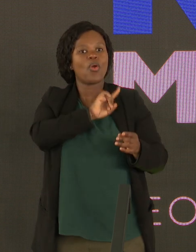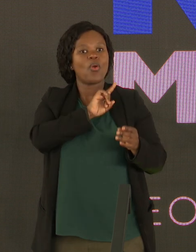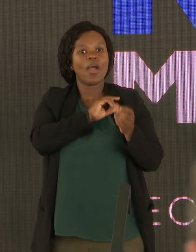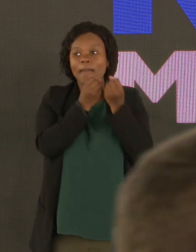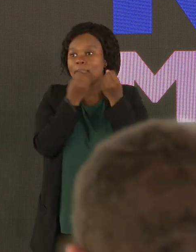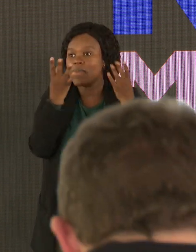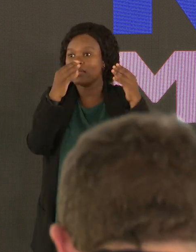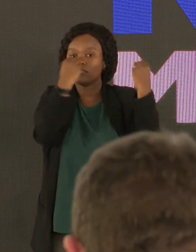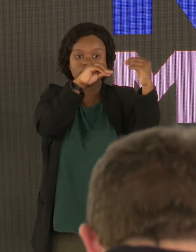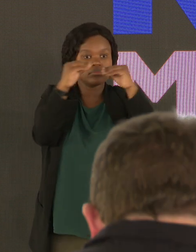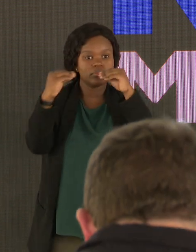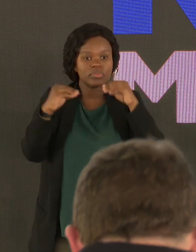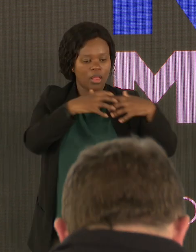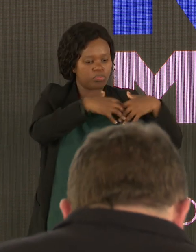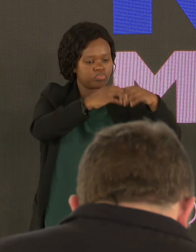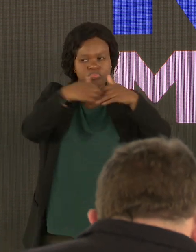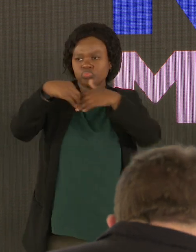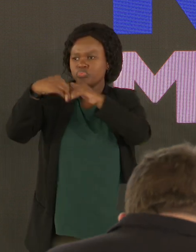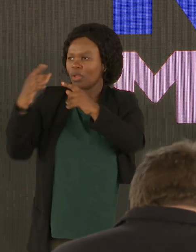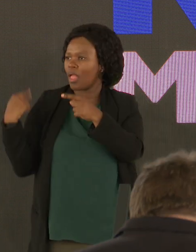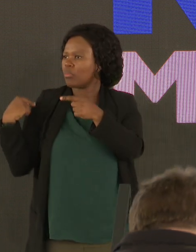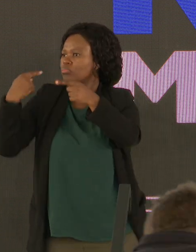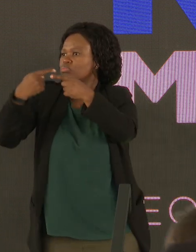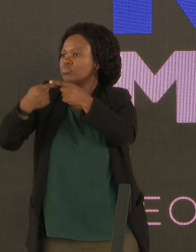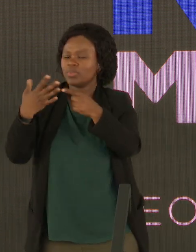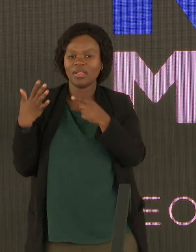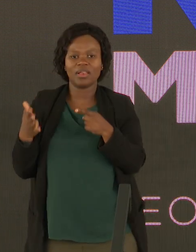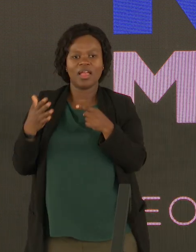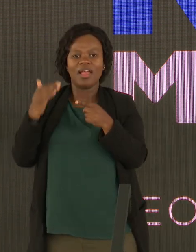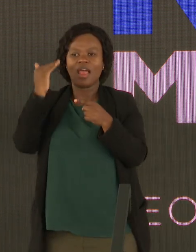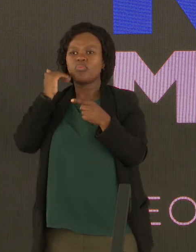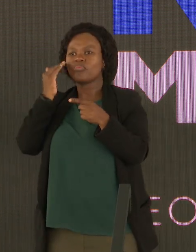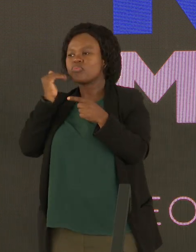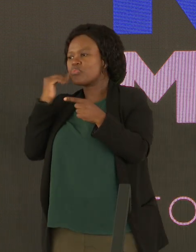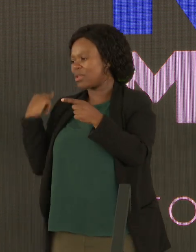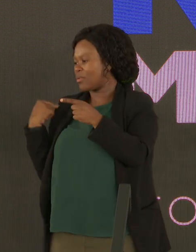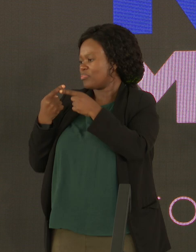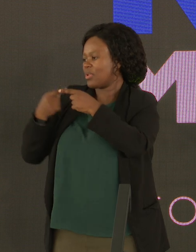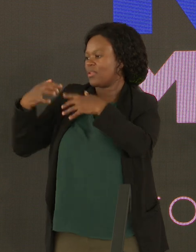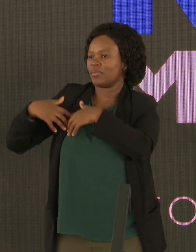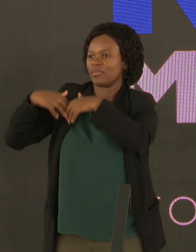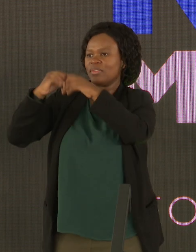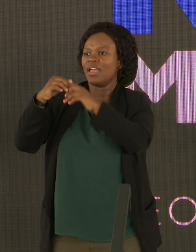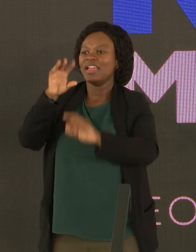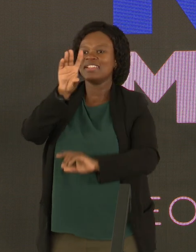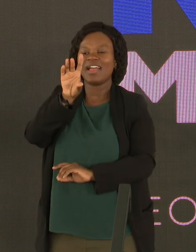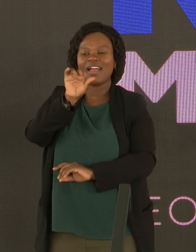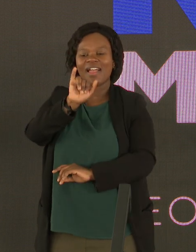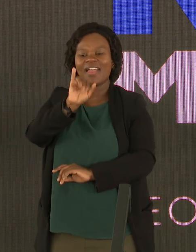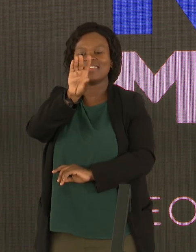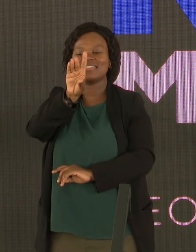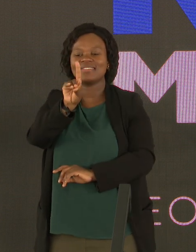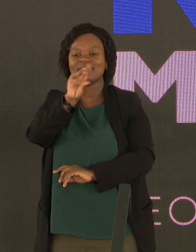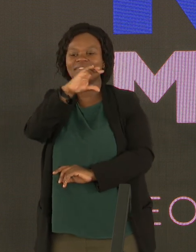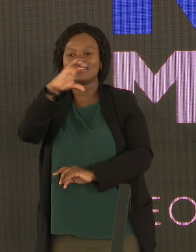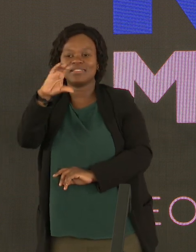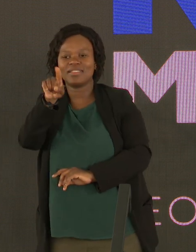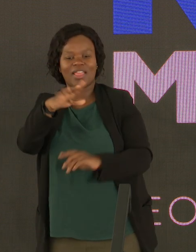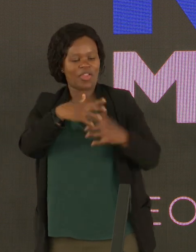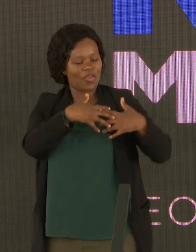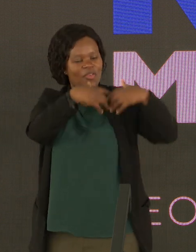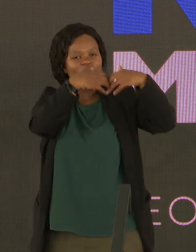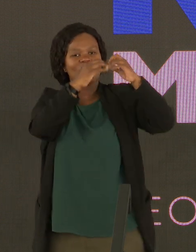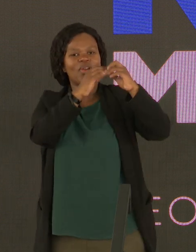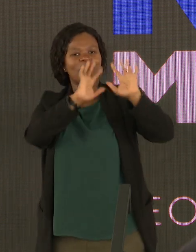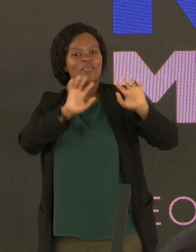created through colonialism were created through state power. IDC was not created just because they wanted to have fun. They created